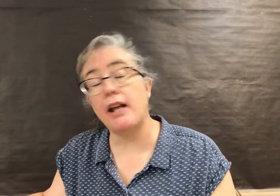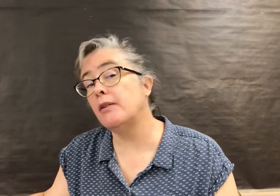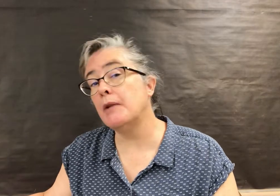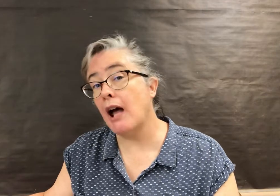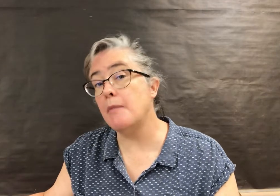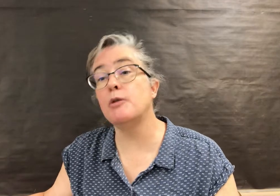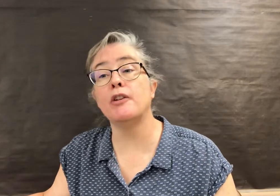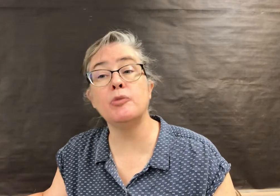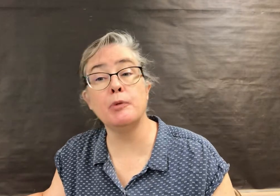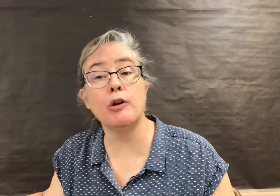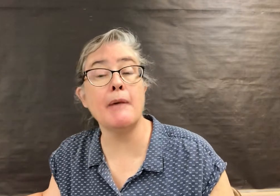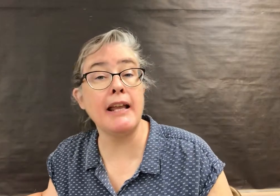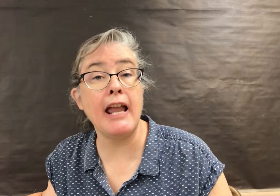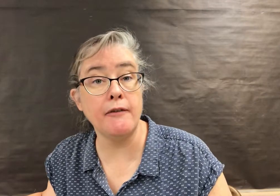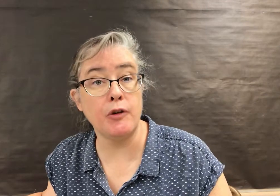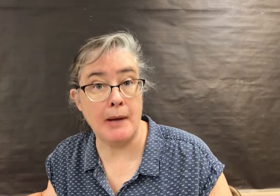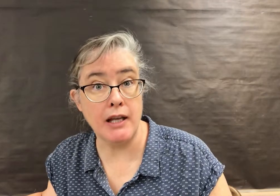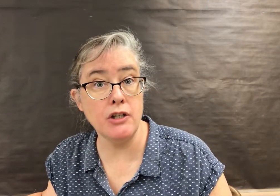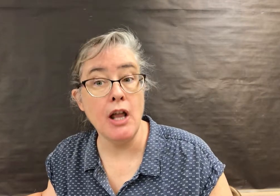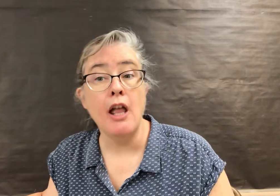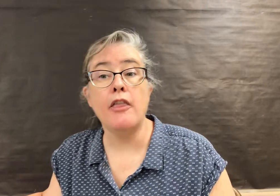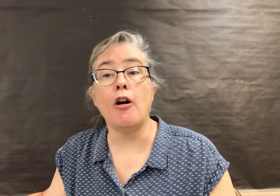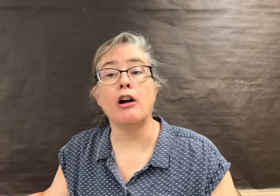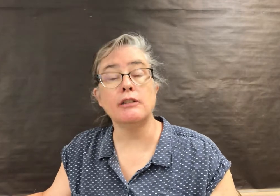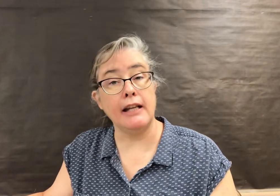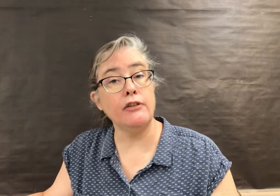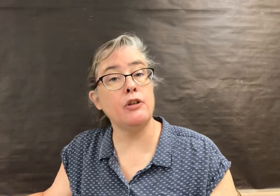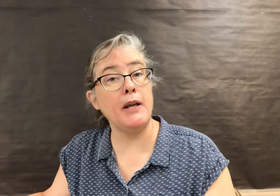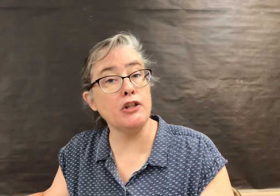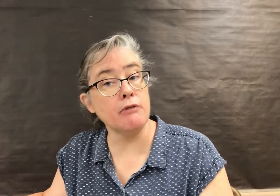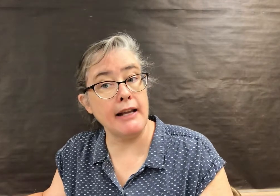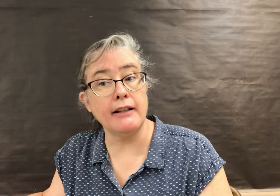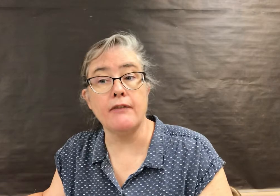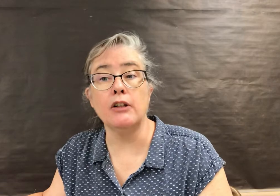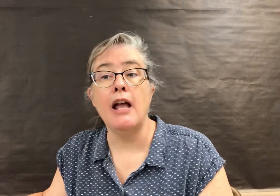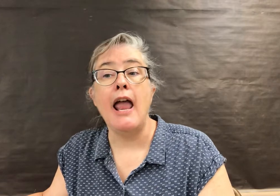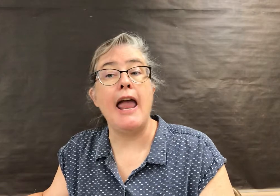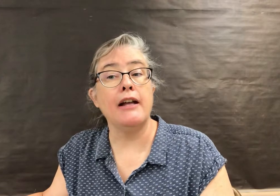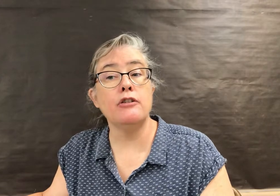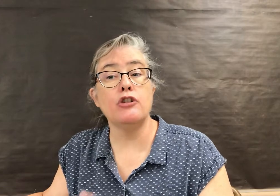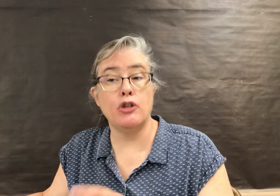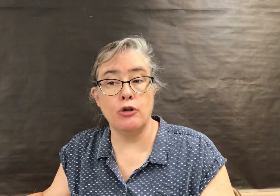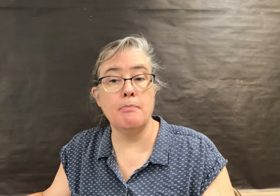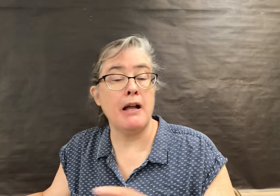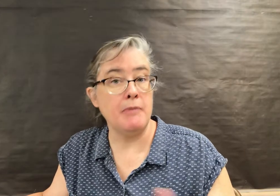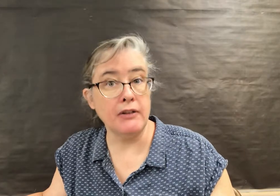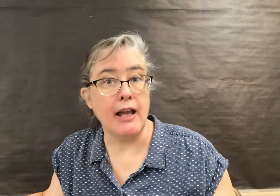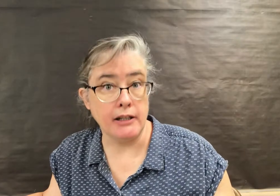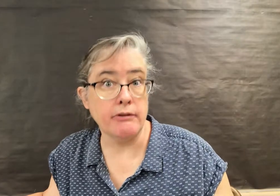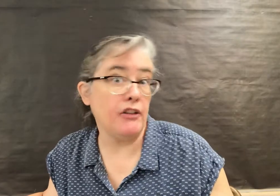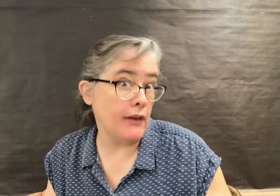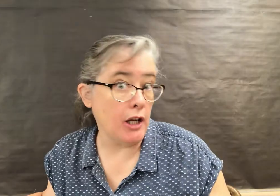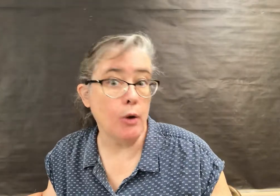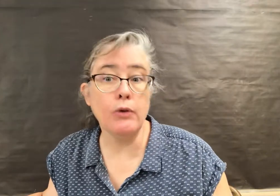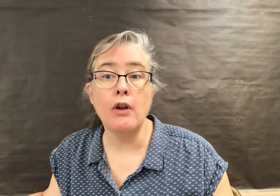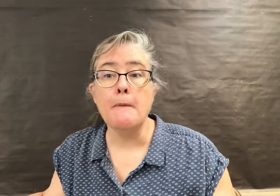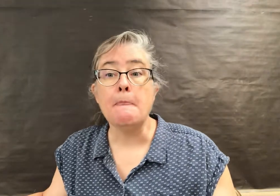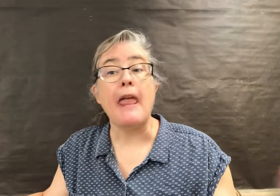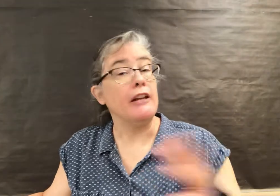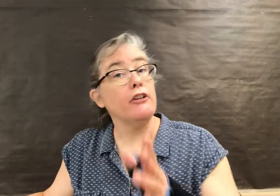take some time to explore my Canvas page. There are links to each grade level and to my Miss Kelly Reads videos and to